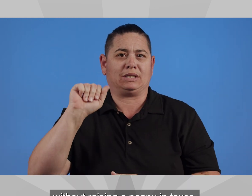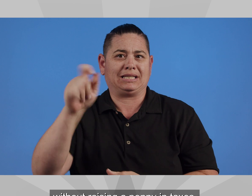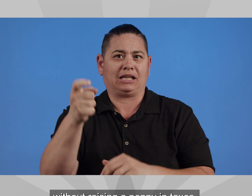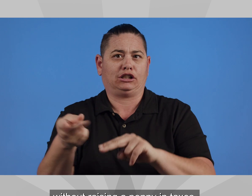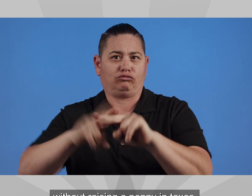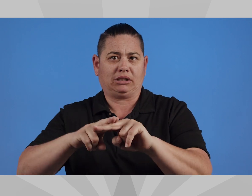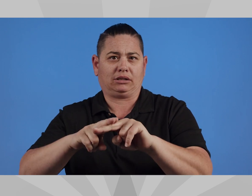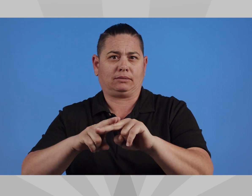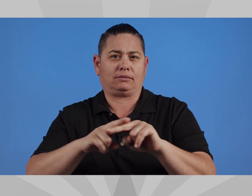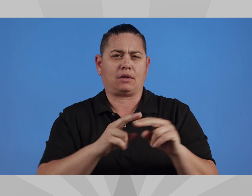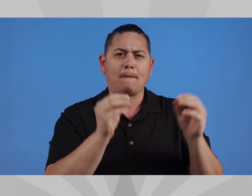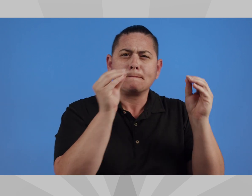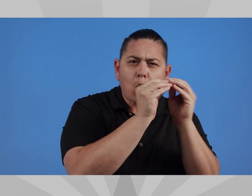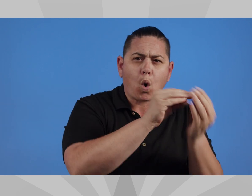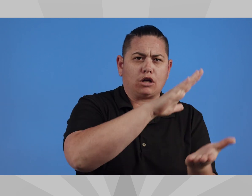in taxes.